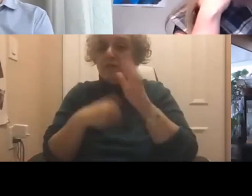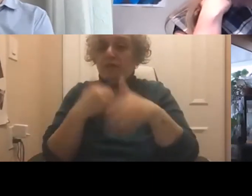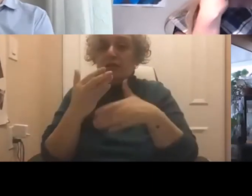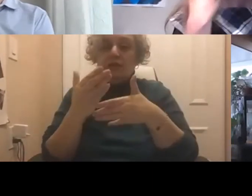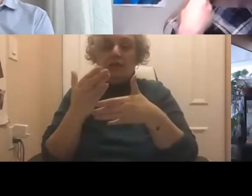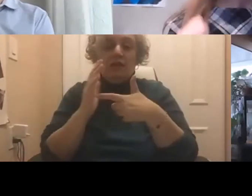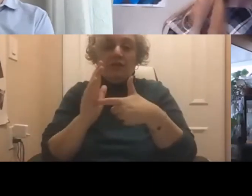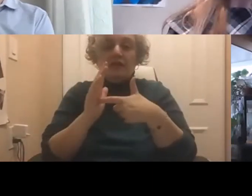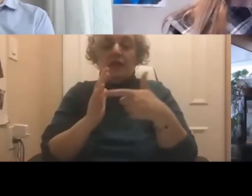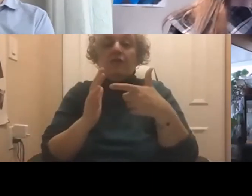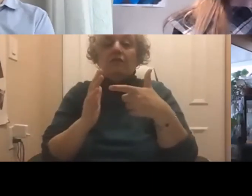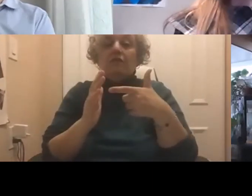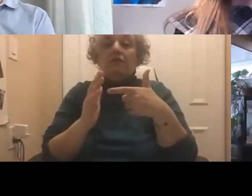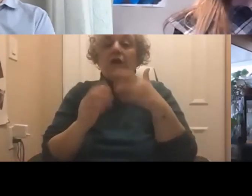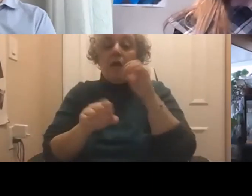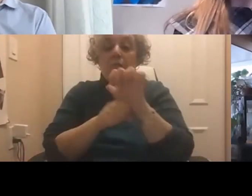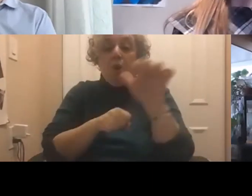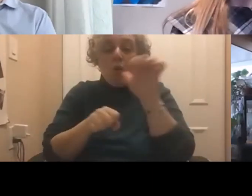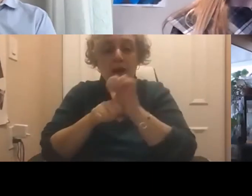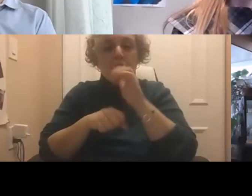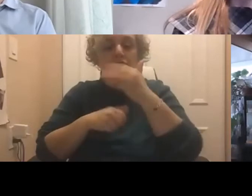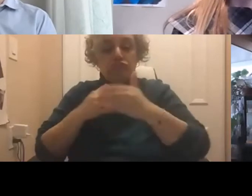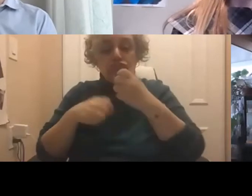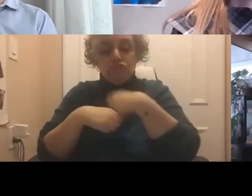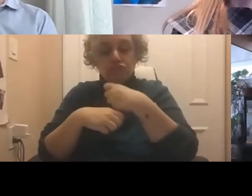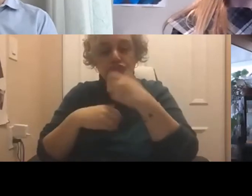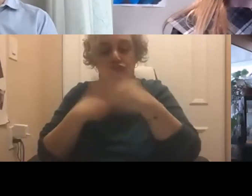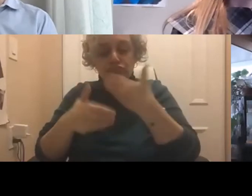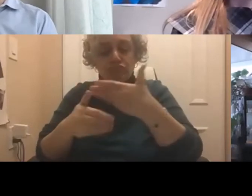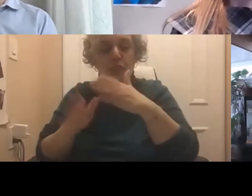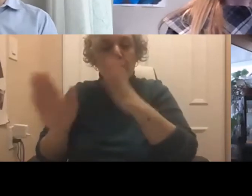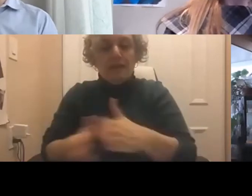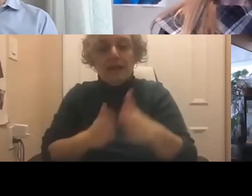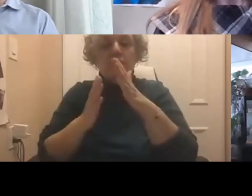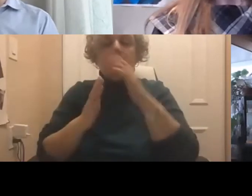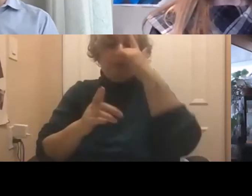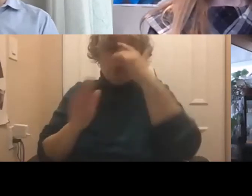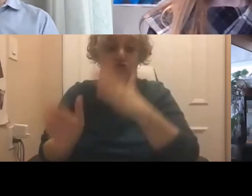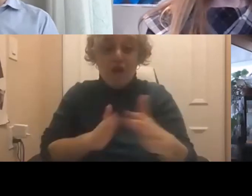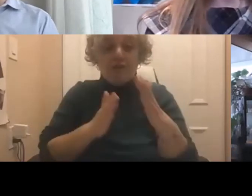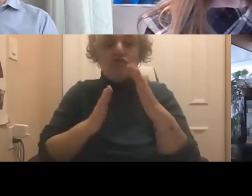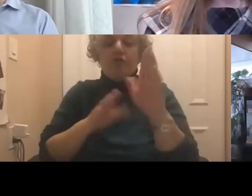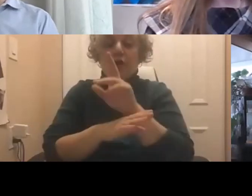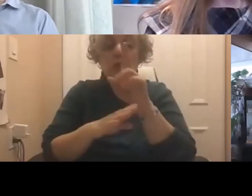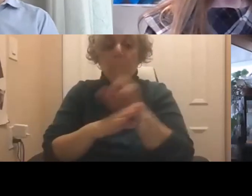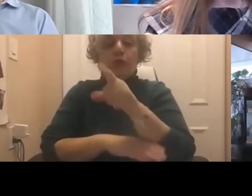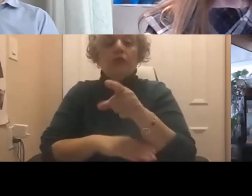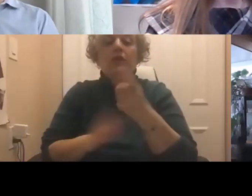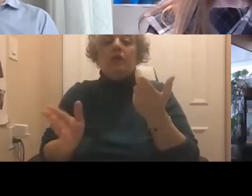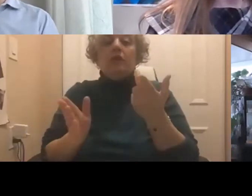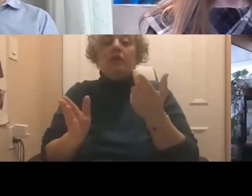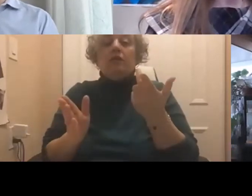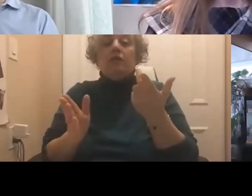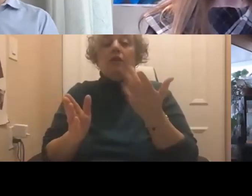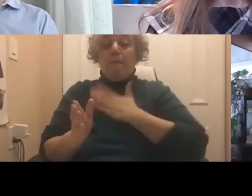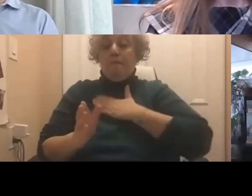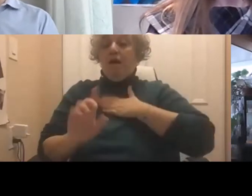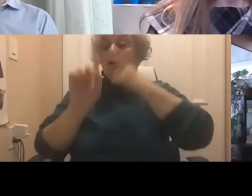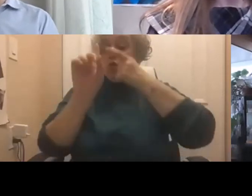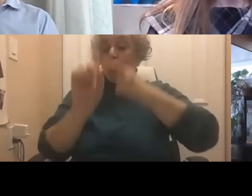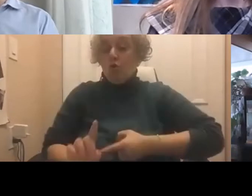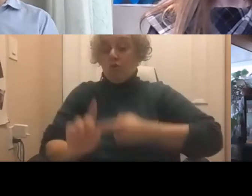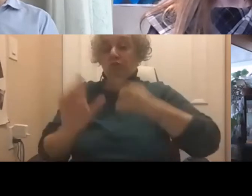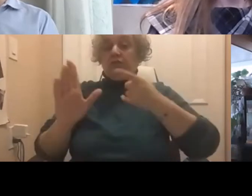productivity plan, where you're able to say, here are the strategies I use, here is, you know, my goals for